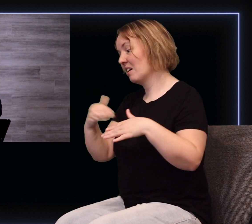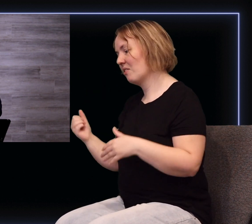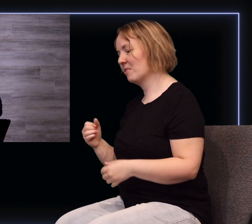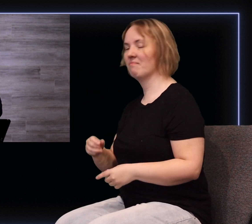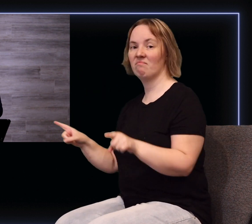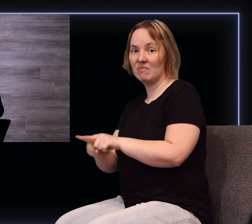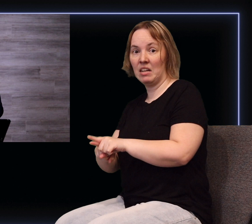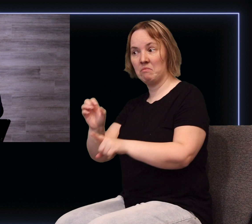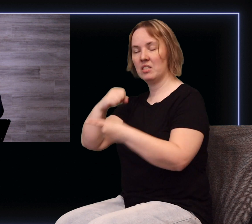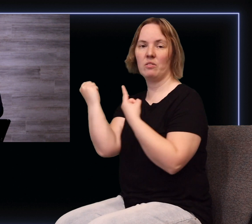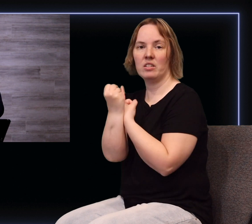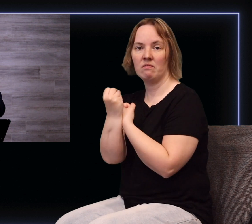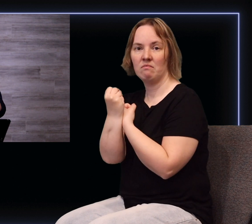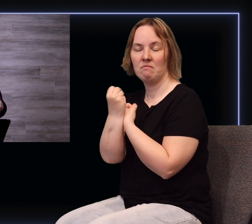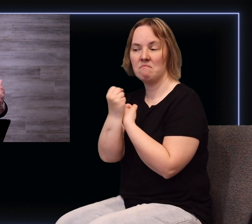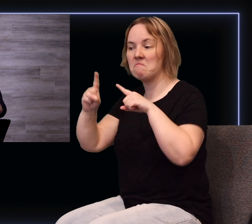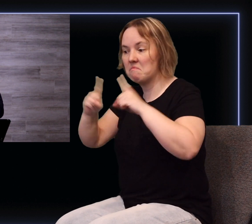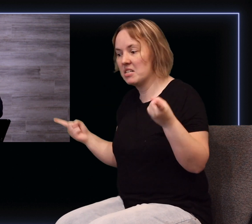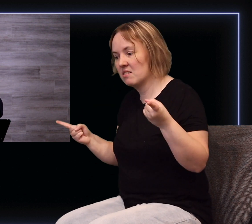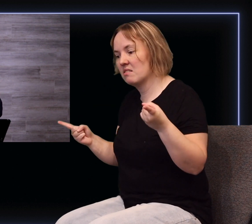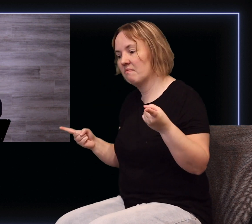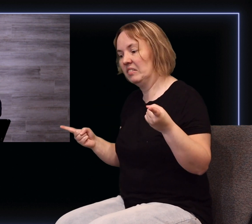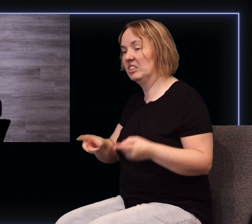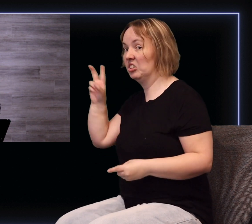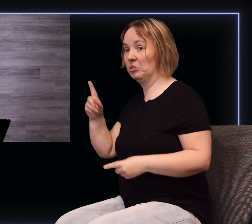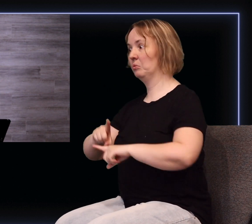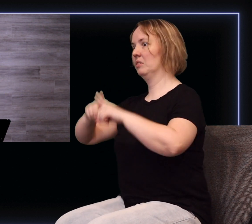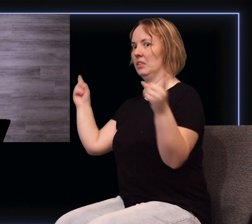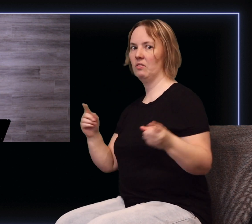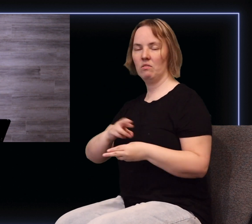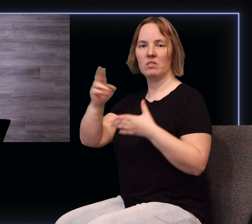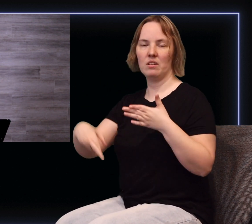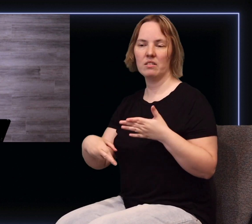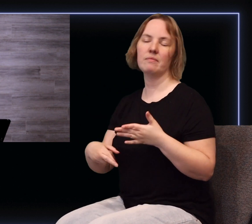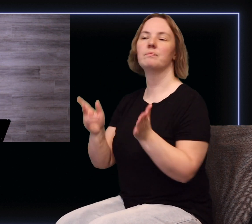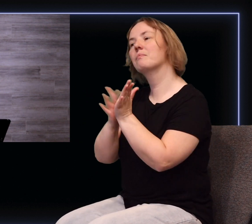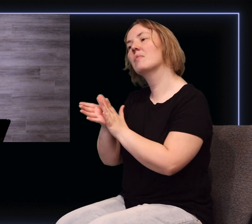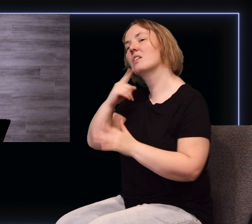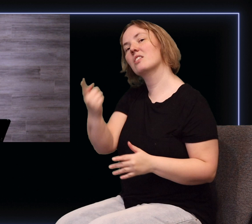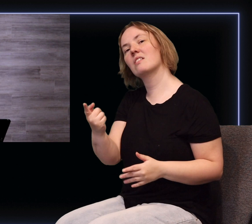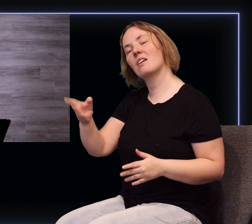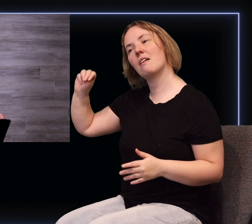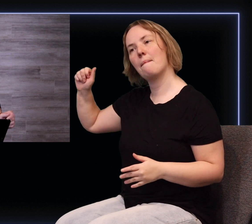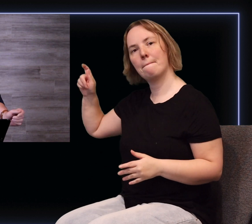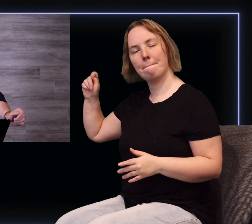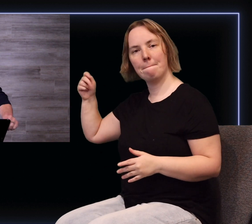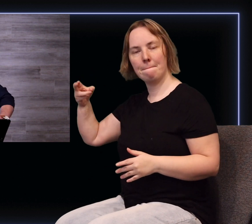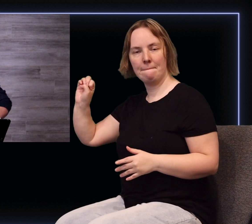and as you read the story, two dramatically different outcomes. Jesus said in Matthew chapter 11, which is our text this